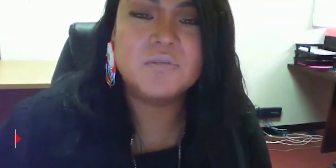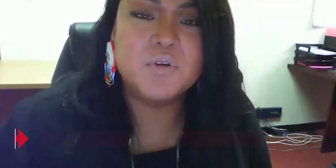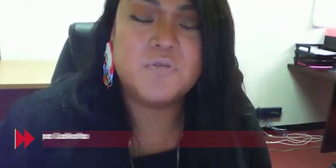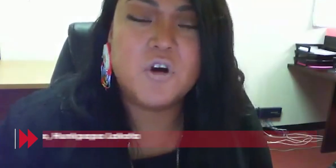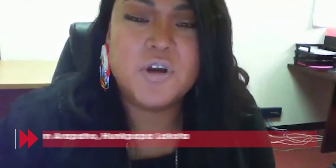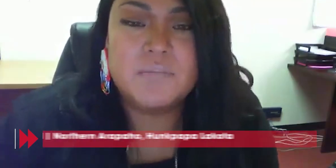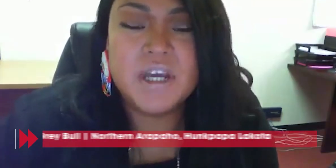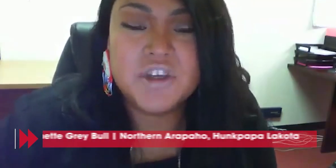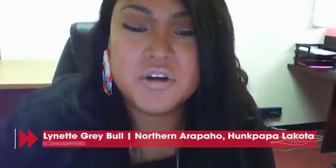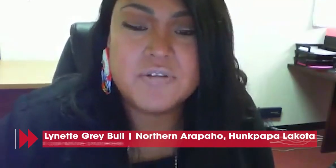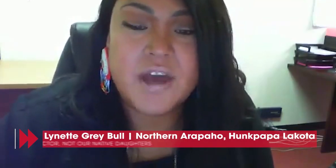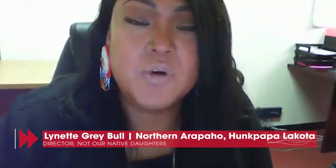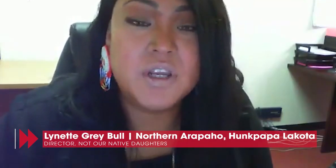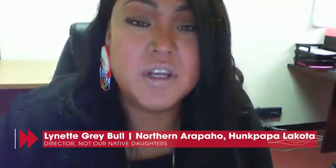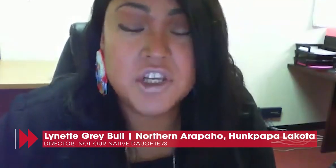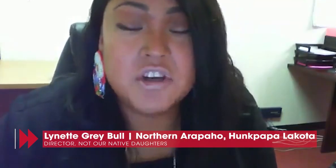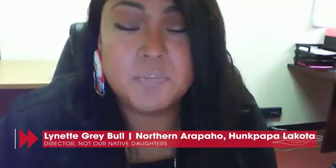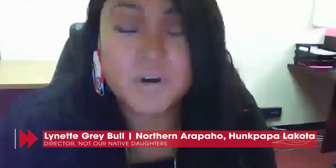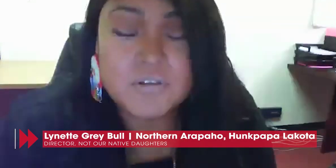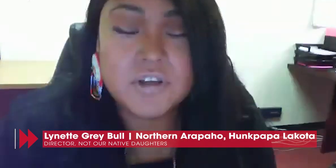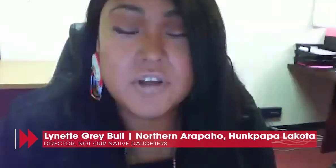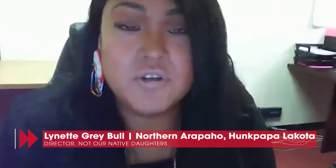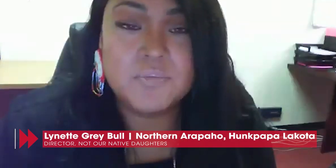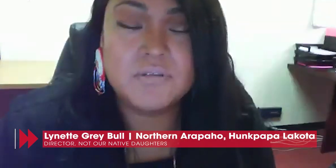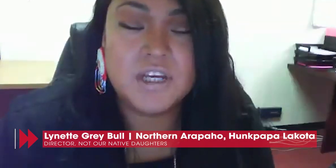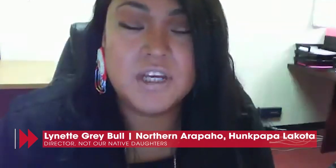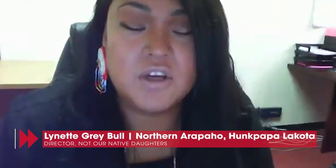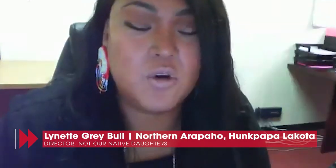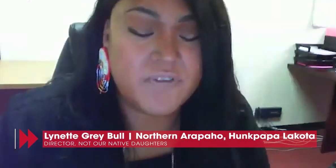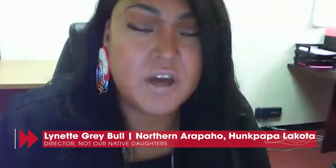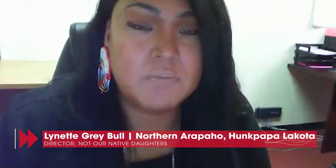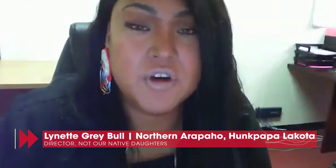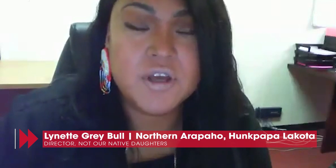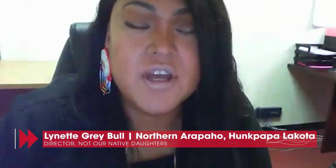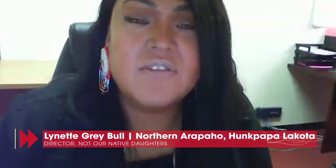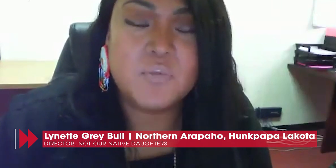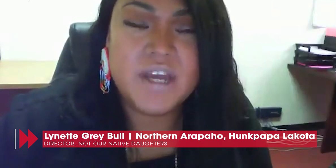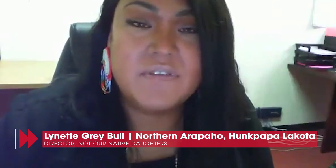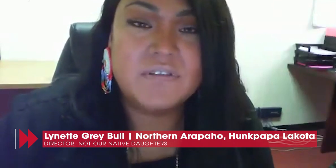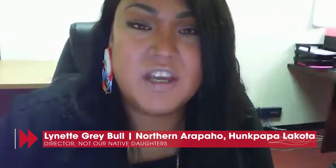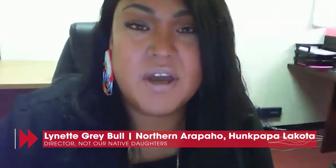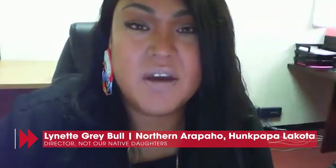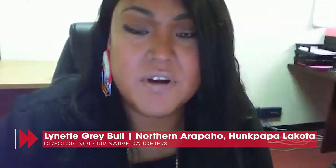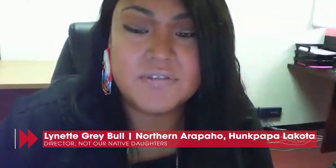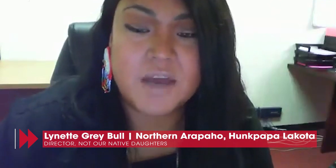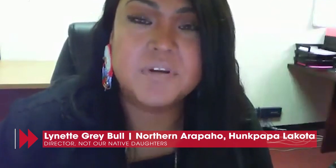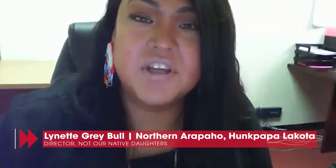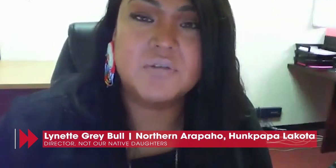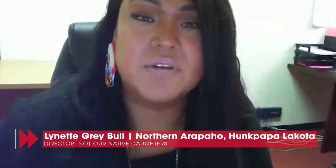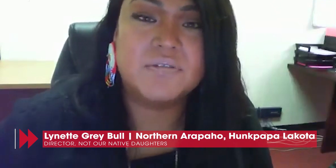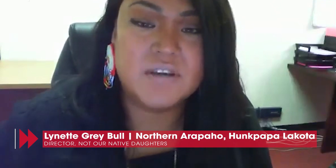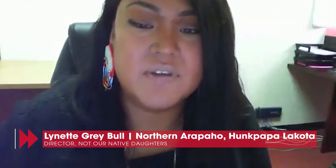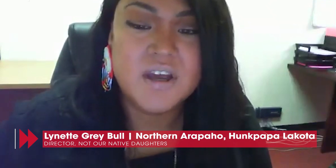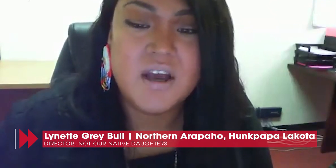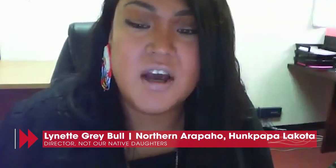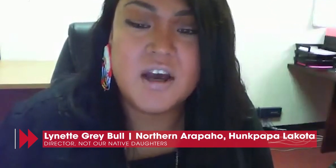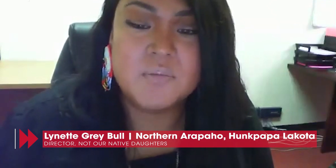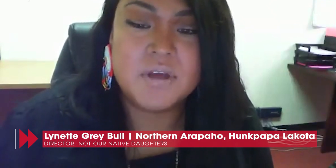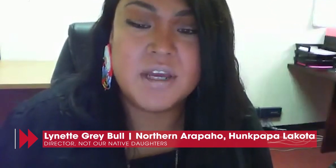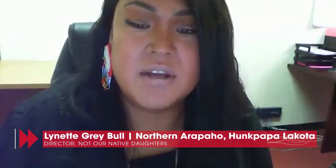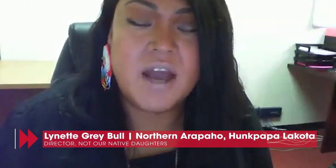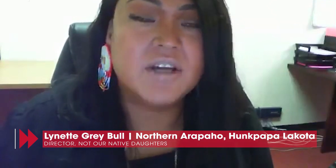Let's move forward and make sure that when a indigenous person goes missing or found murdered, that we have the same efforts that Petito received.